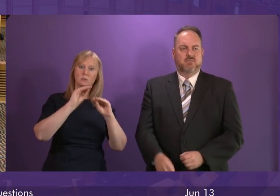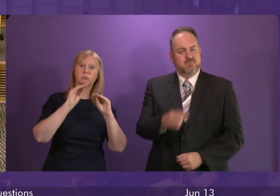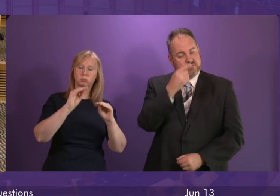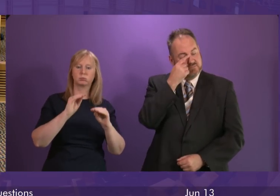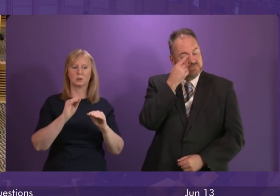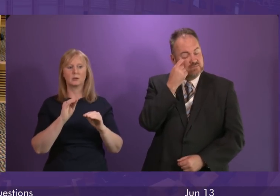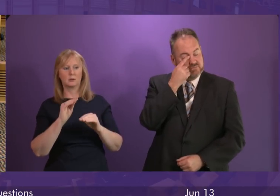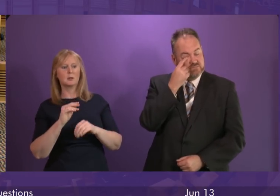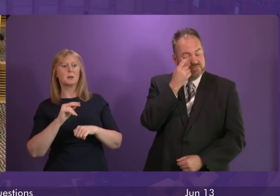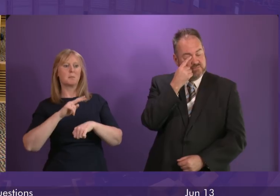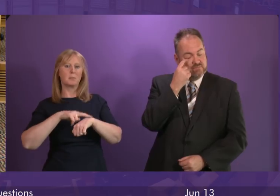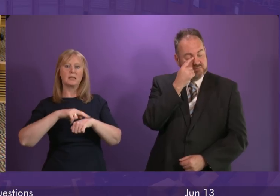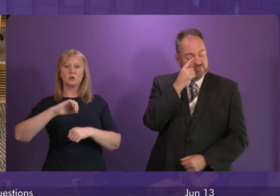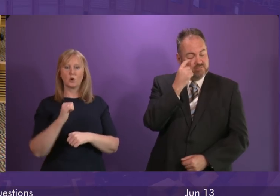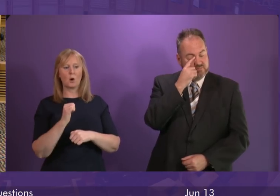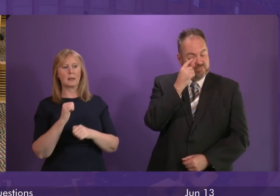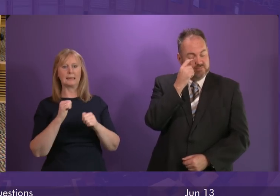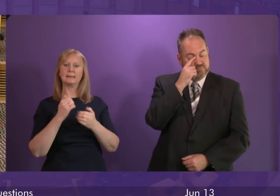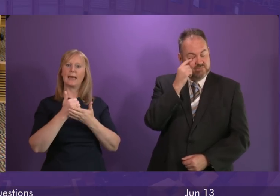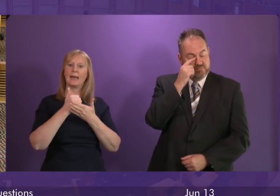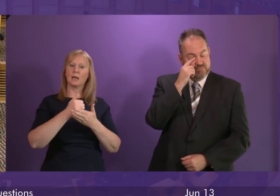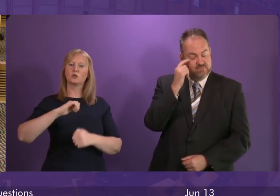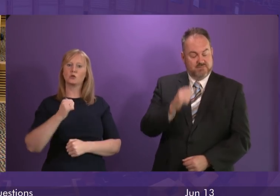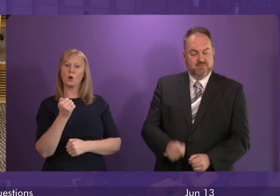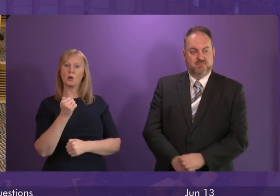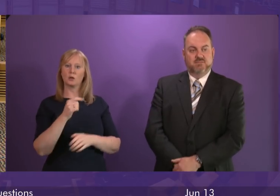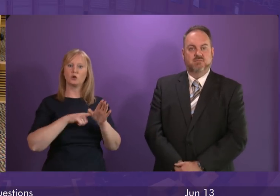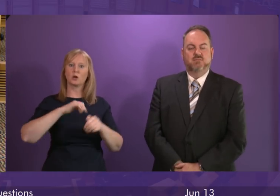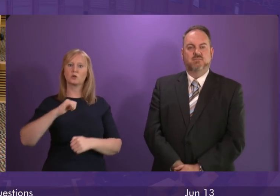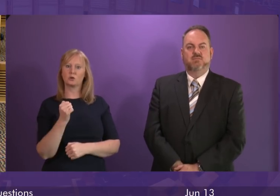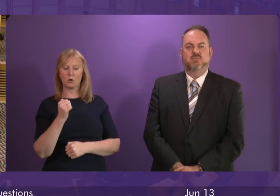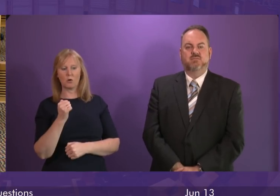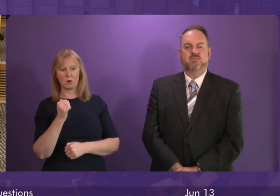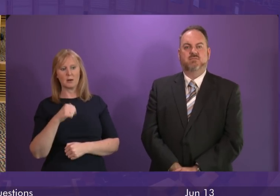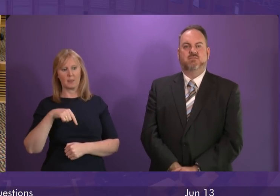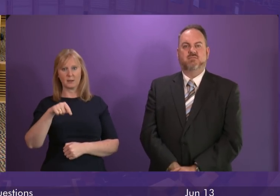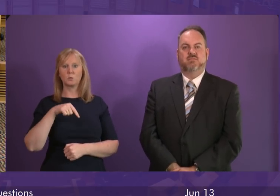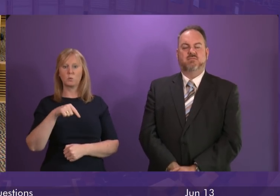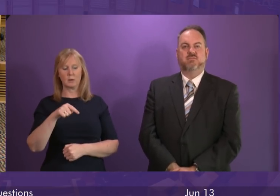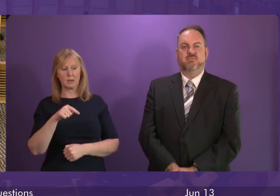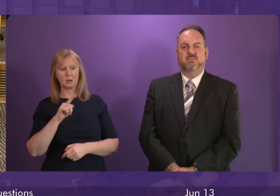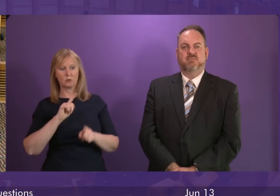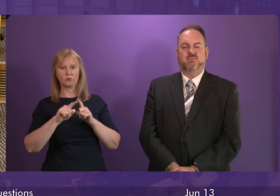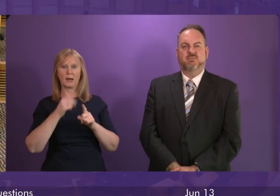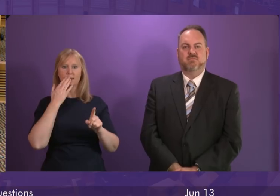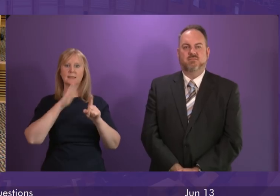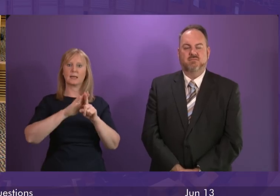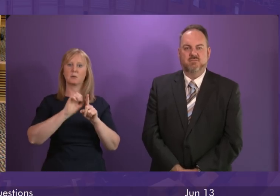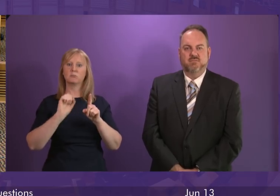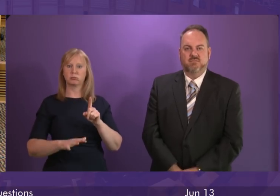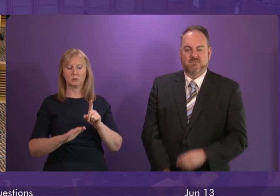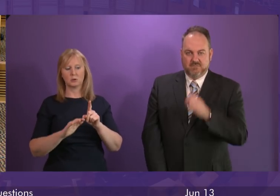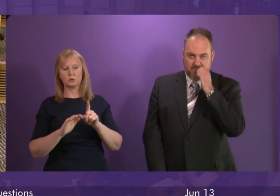Police Scotland, Young Scotland, Age Scotland and other agencies. The campaign launched this week and aims to challenge perceptions and stigma associated with scams,